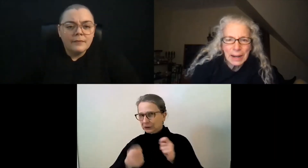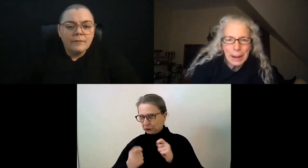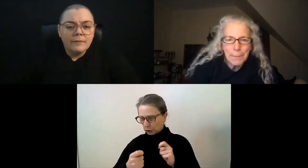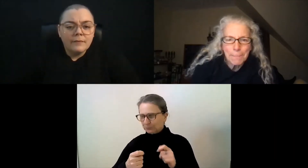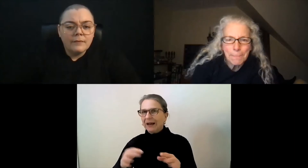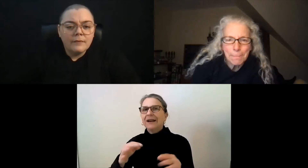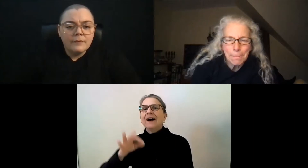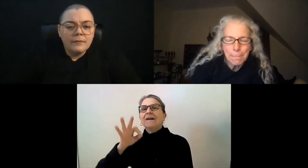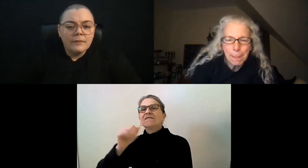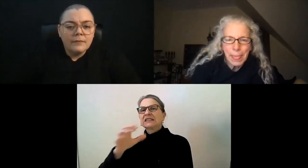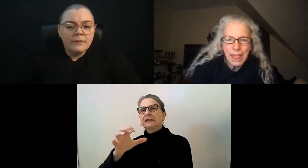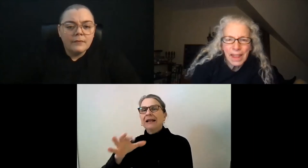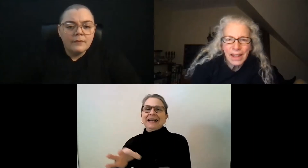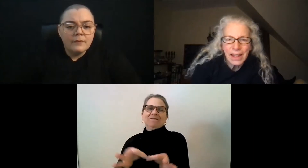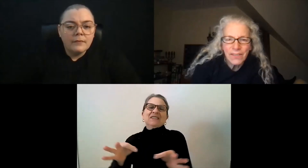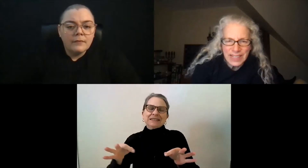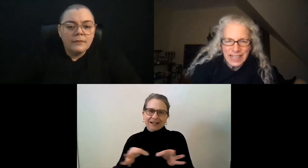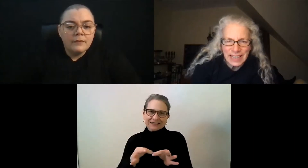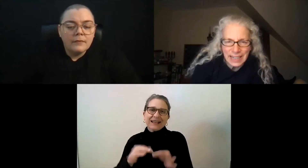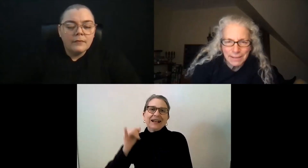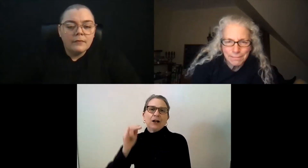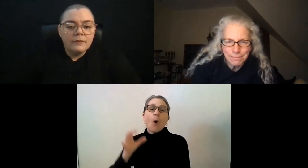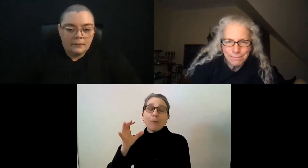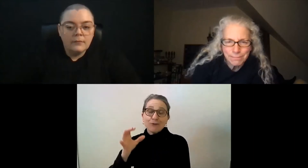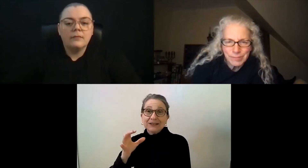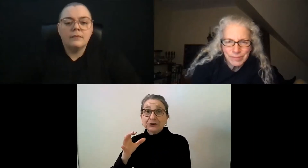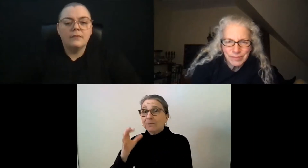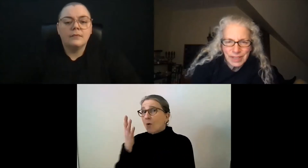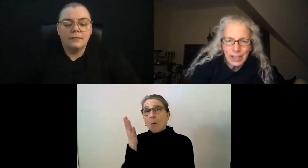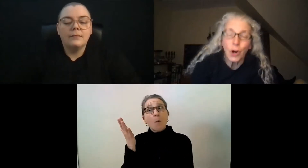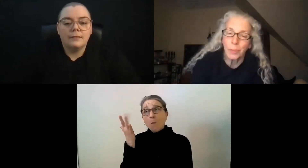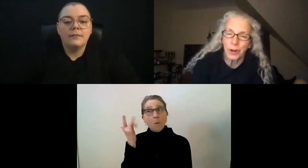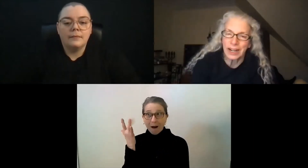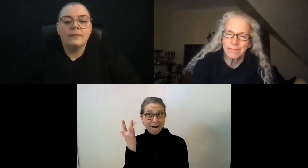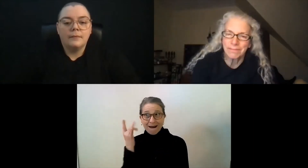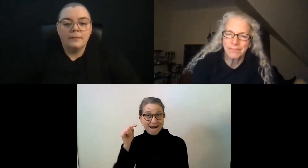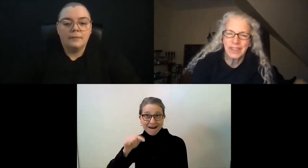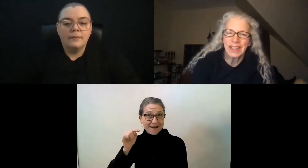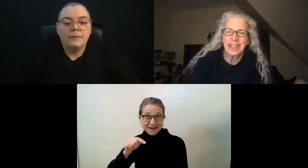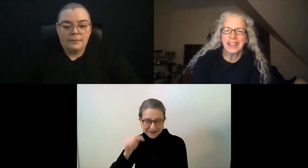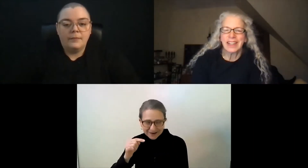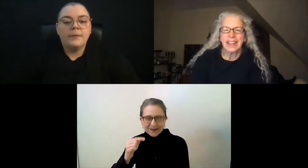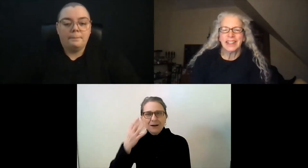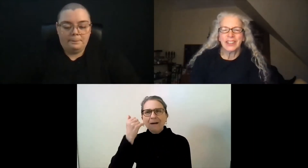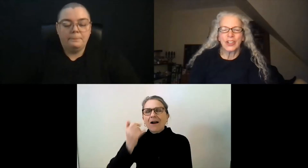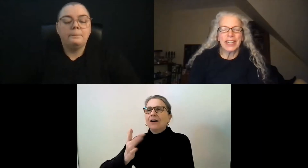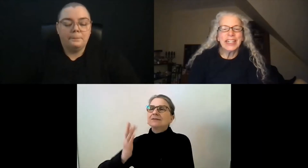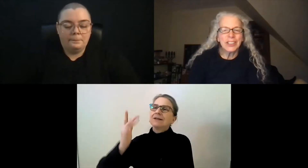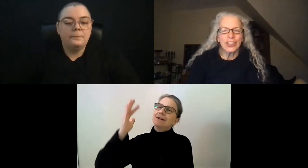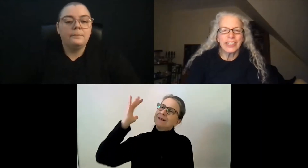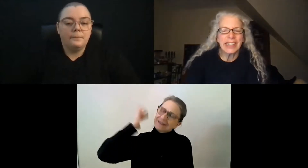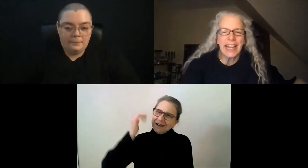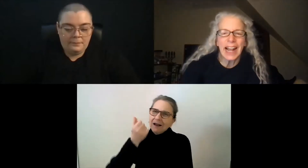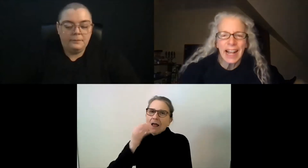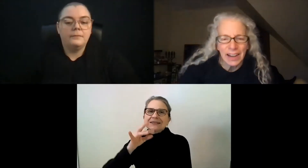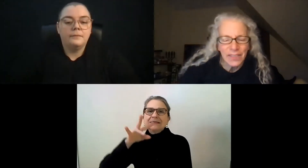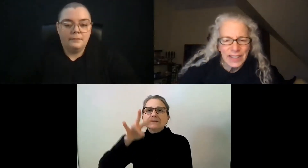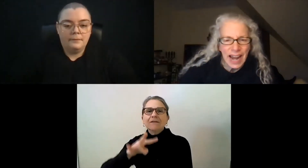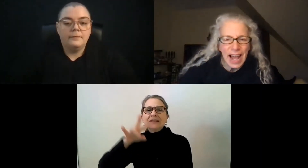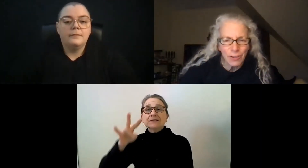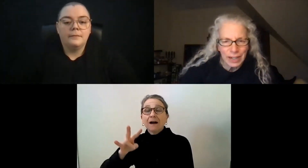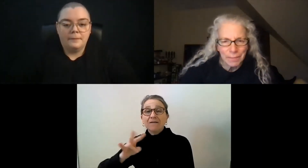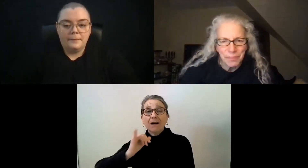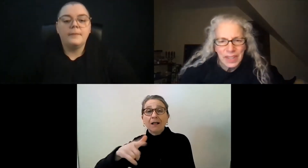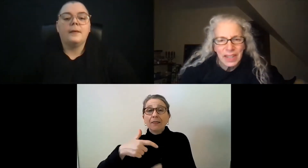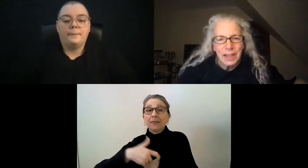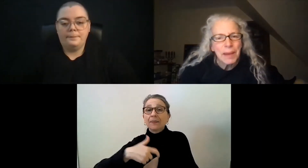Facility Incorporated. So, initials D-E-A-F is